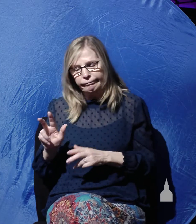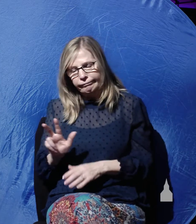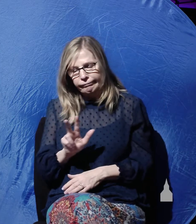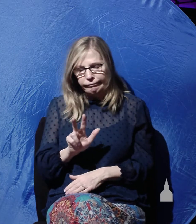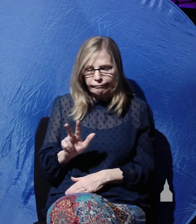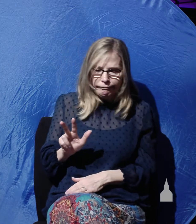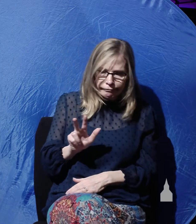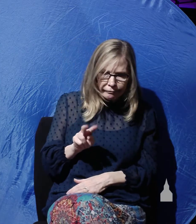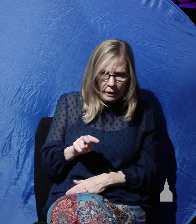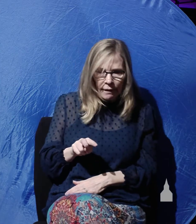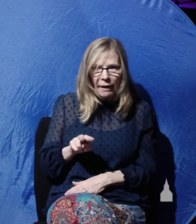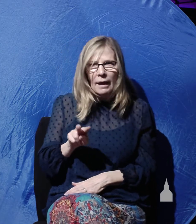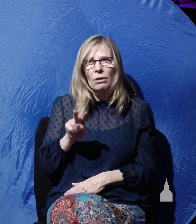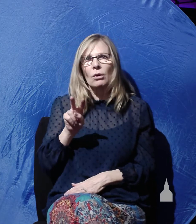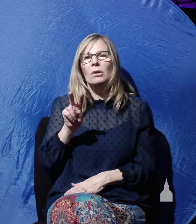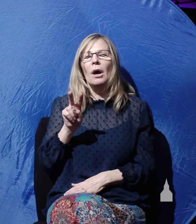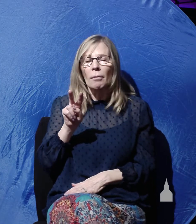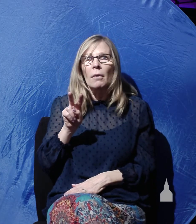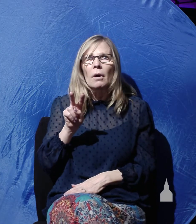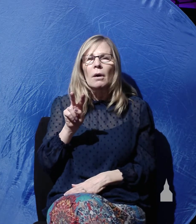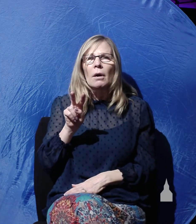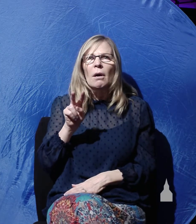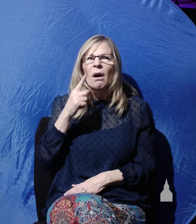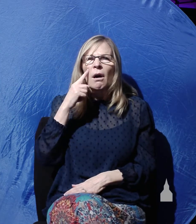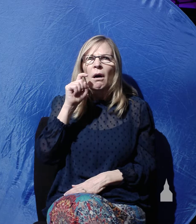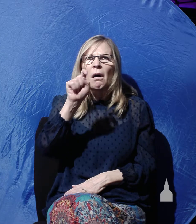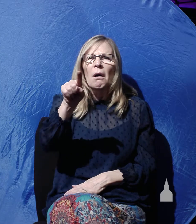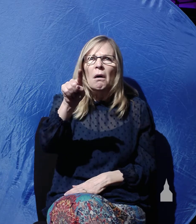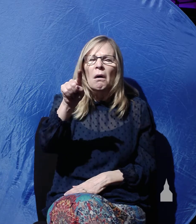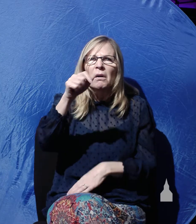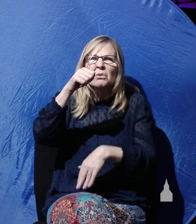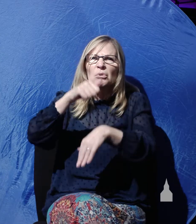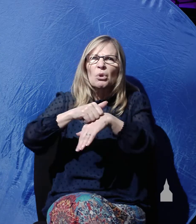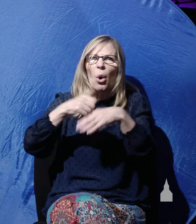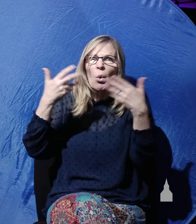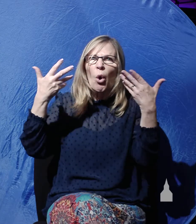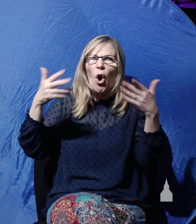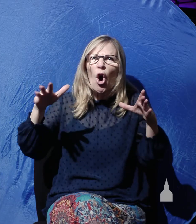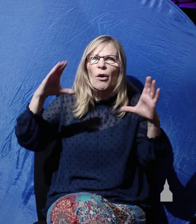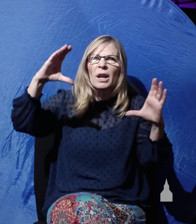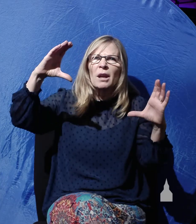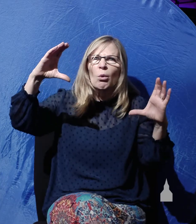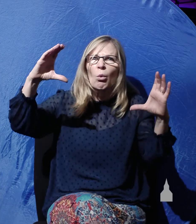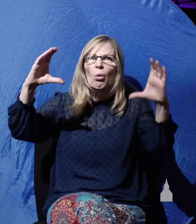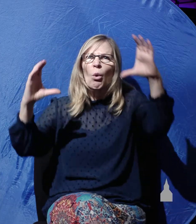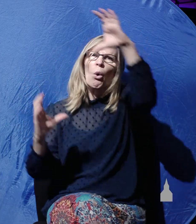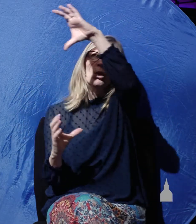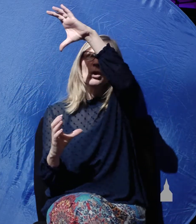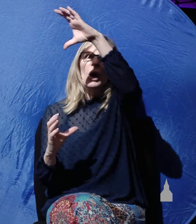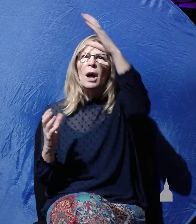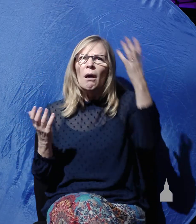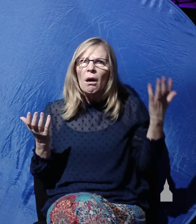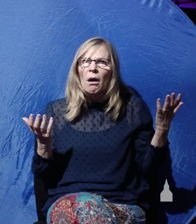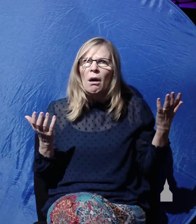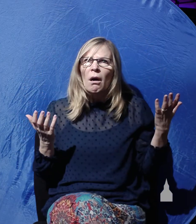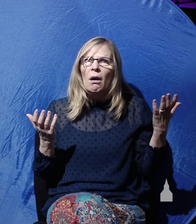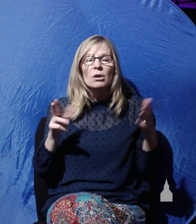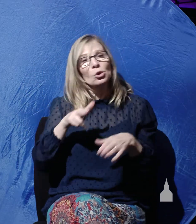tomb, and looking up then, they saw that the stone had already been rolled away. So, the natural question to ask